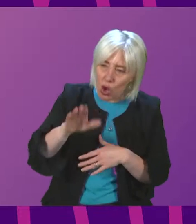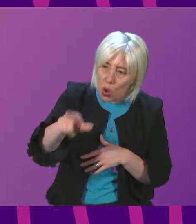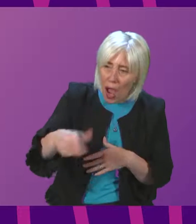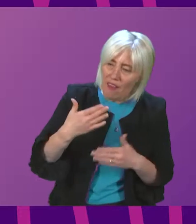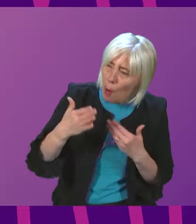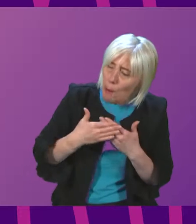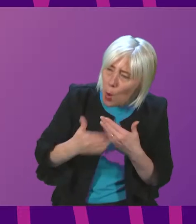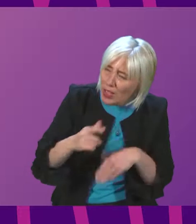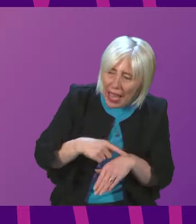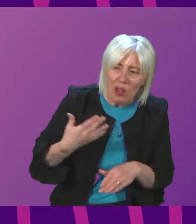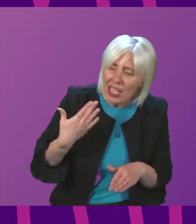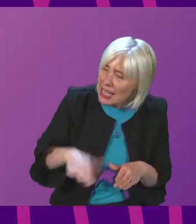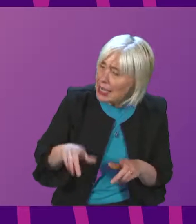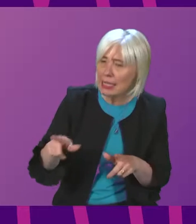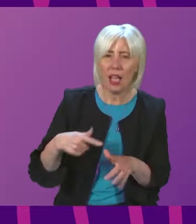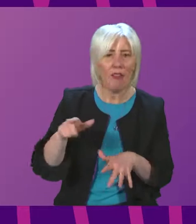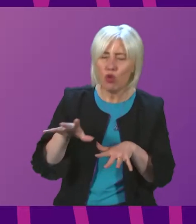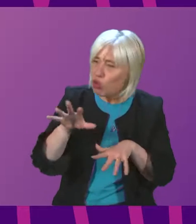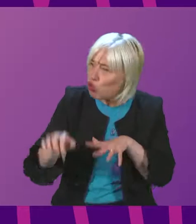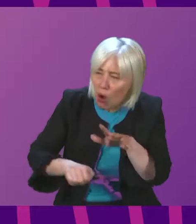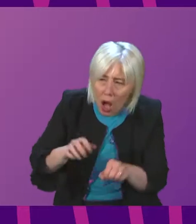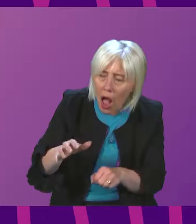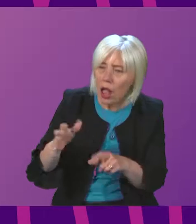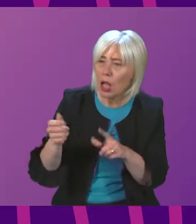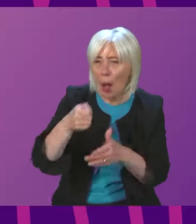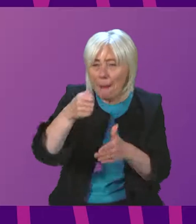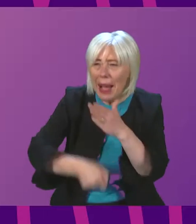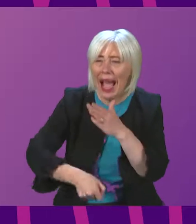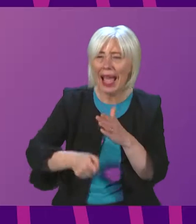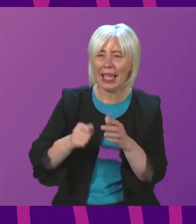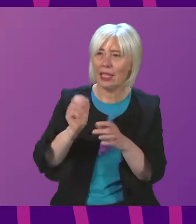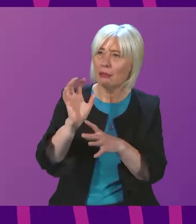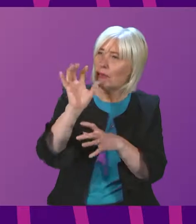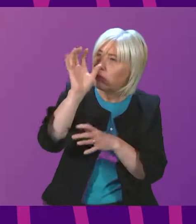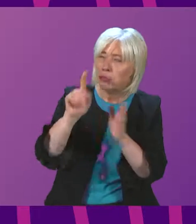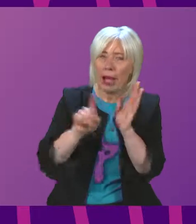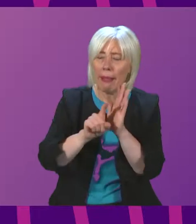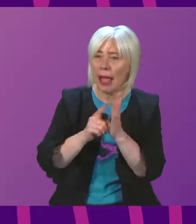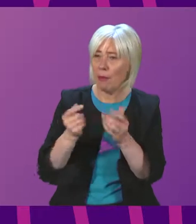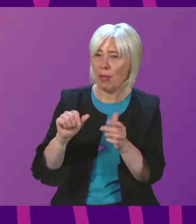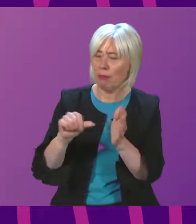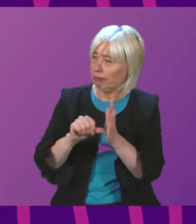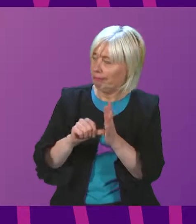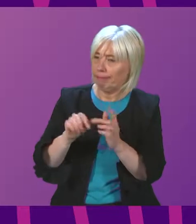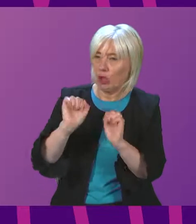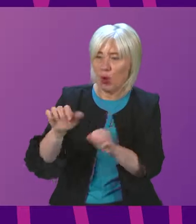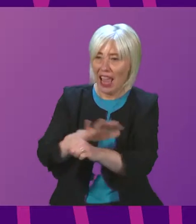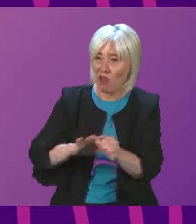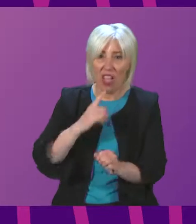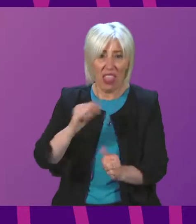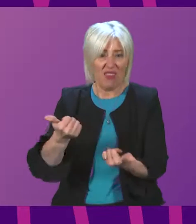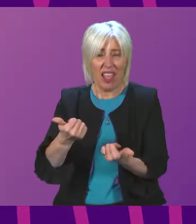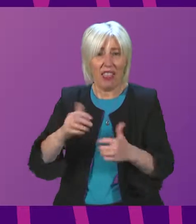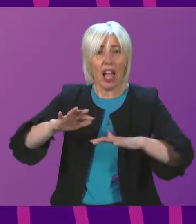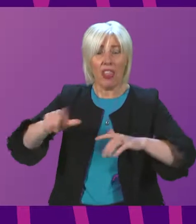more time and if they're struggling to get a device because of the availability issues in their local area, then that is a reasonable